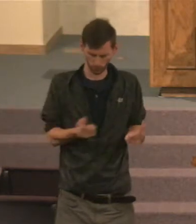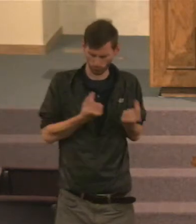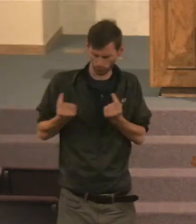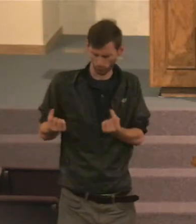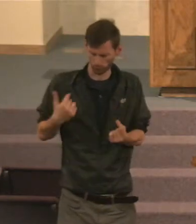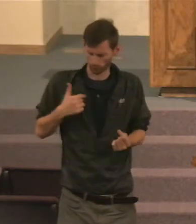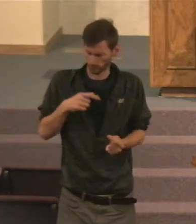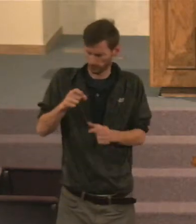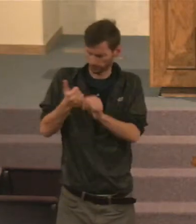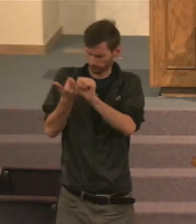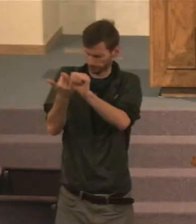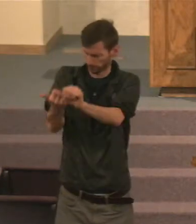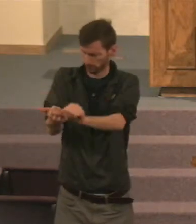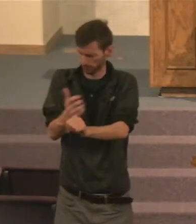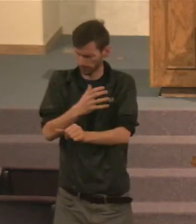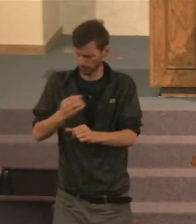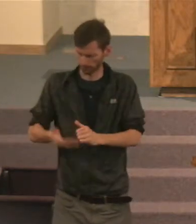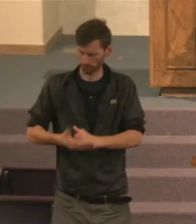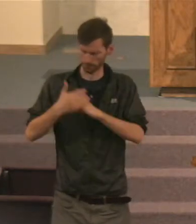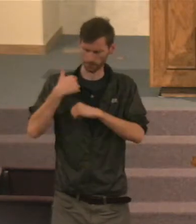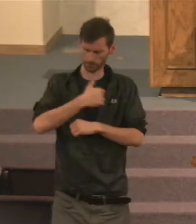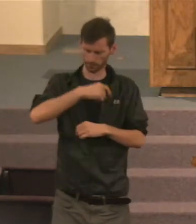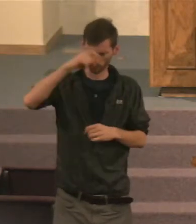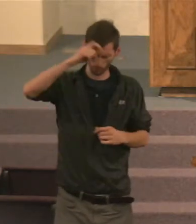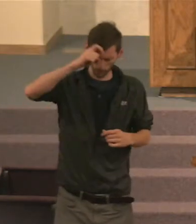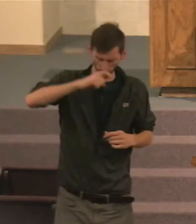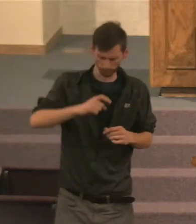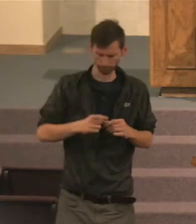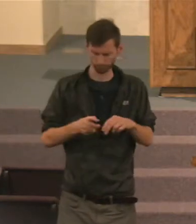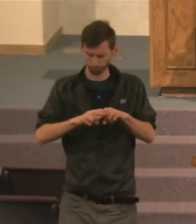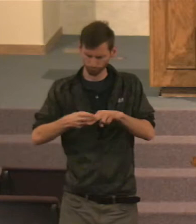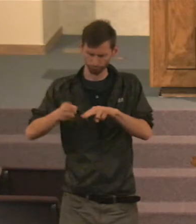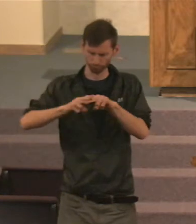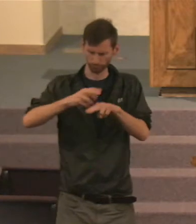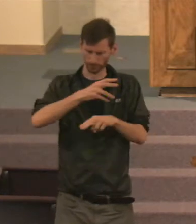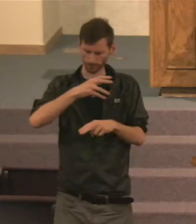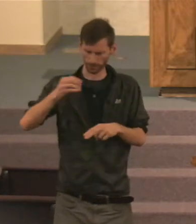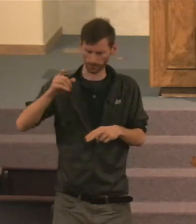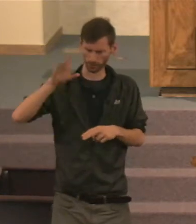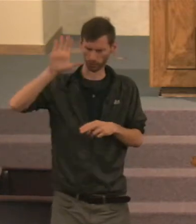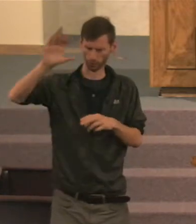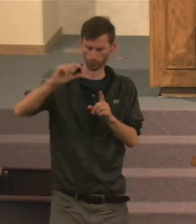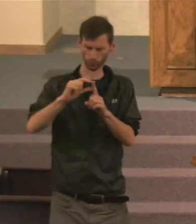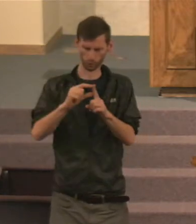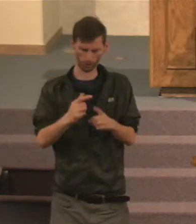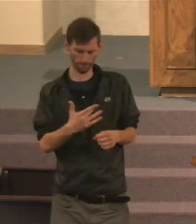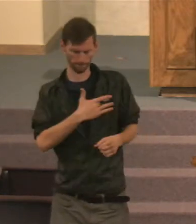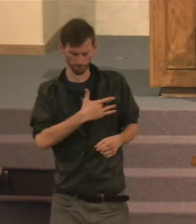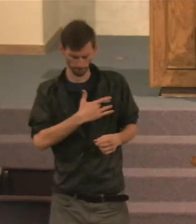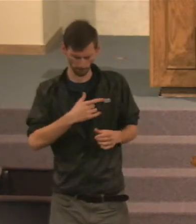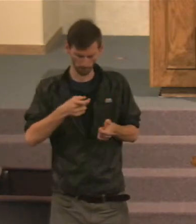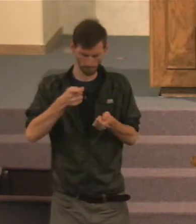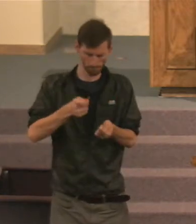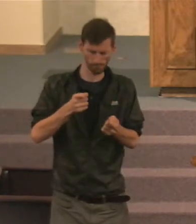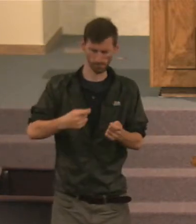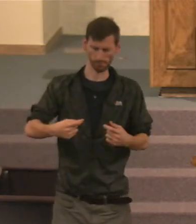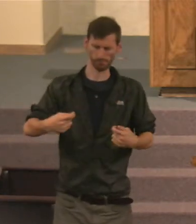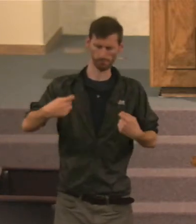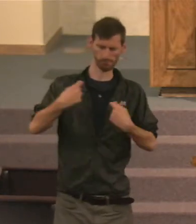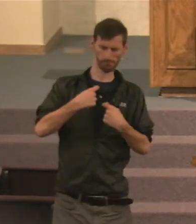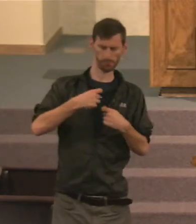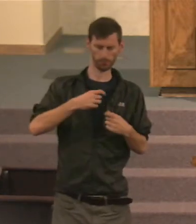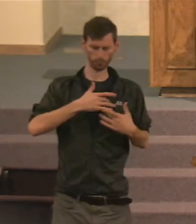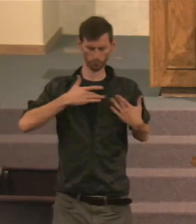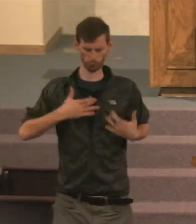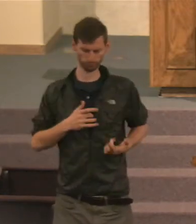your word, To be a goad, To prod us, And get us going, In the right direction, To do what we need to do, And the way we need to do it,